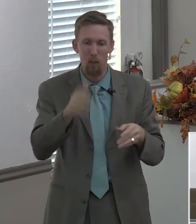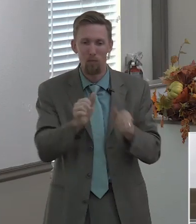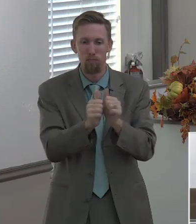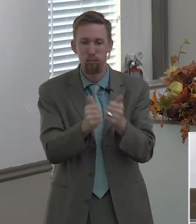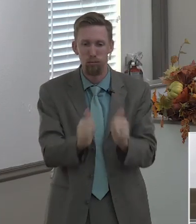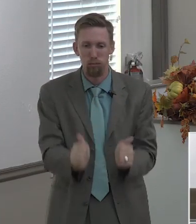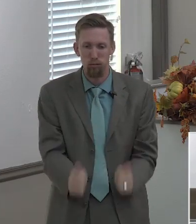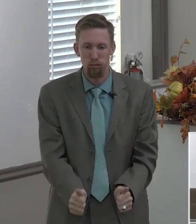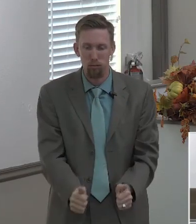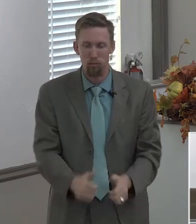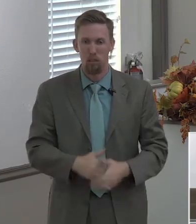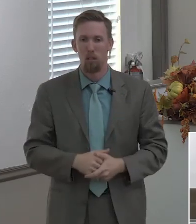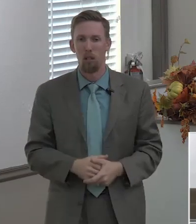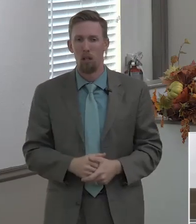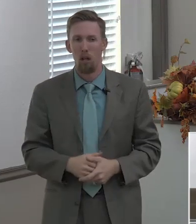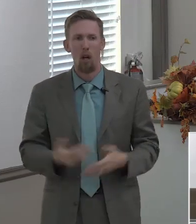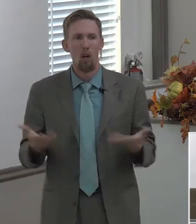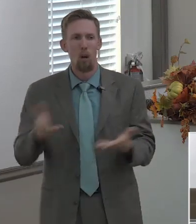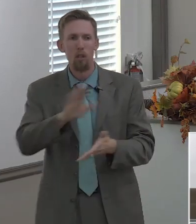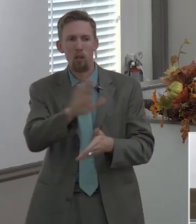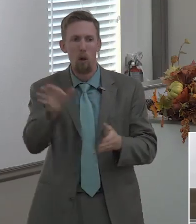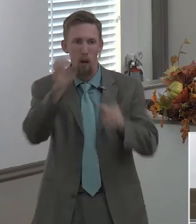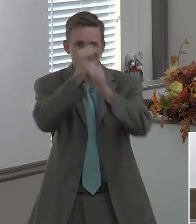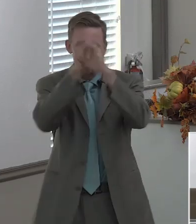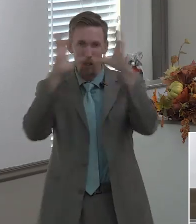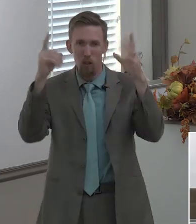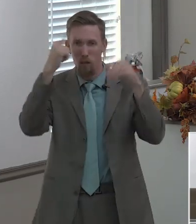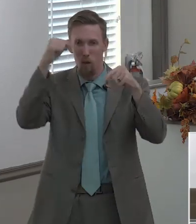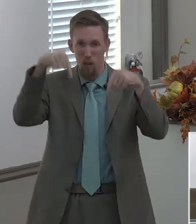what kind of vision do you have for elmwood baptist church